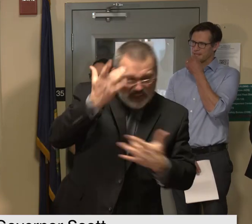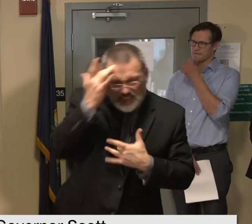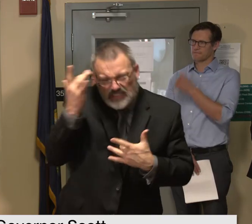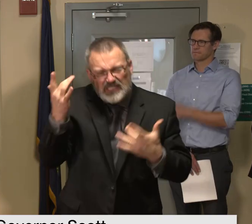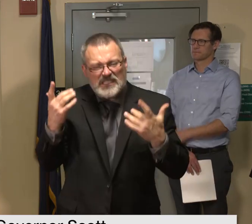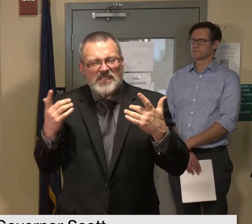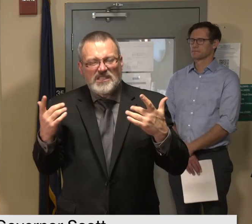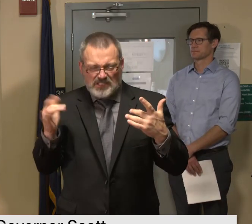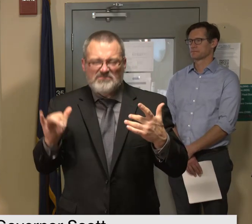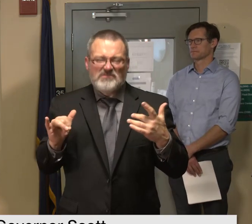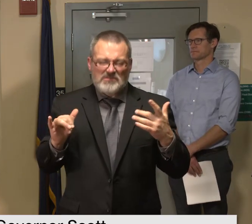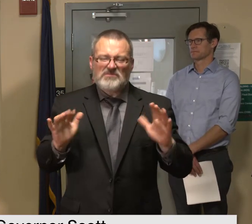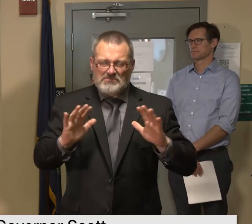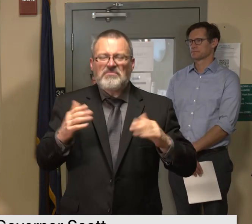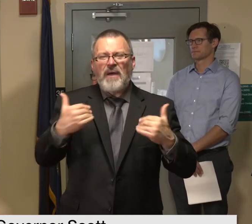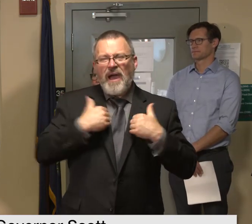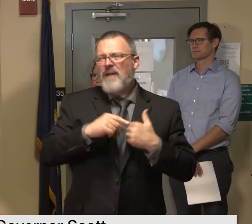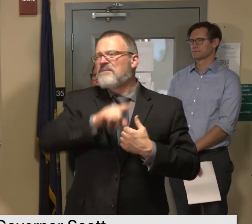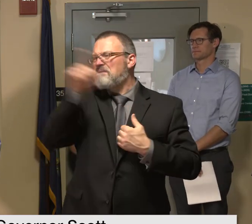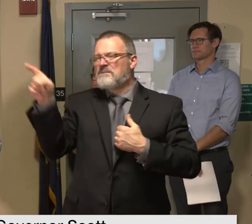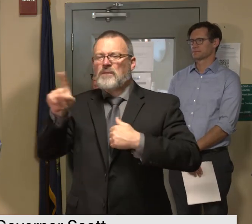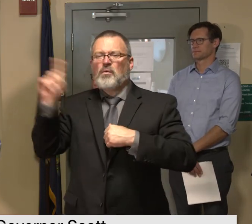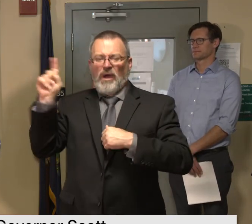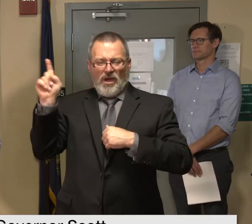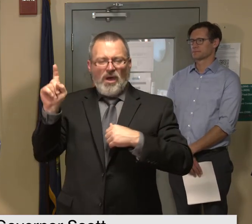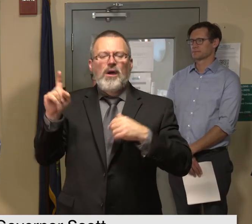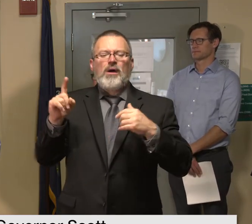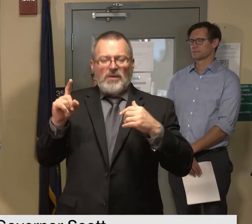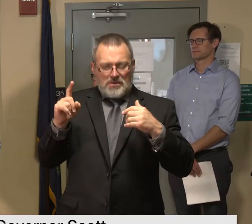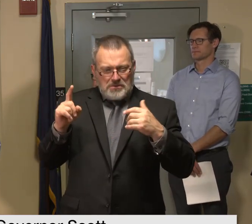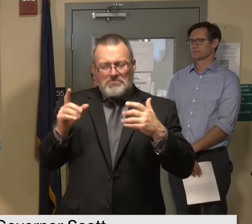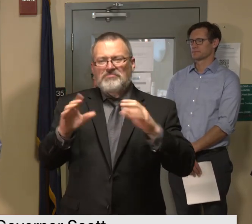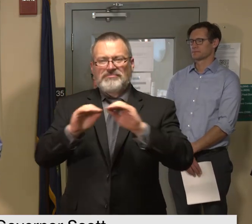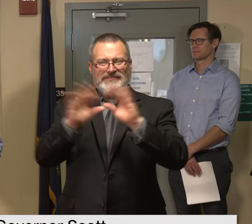to cool off until waters are calm and clear again